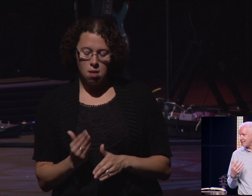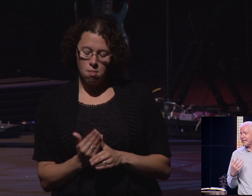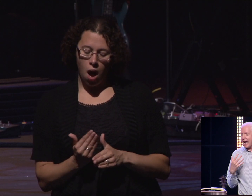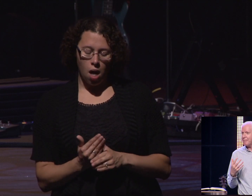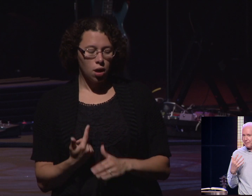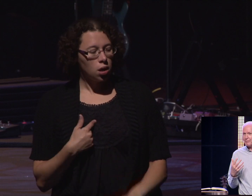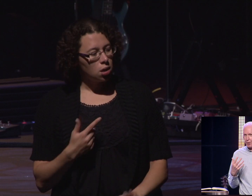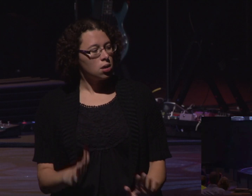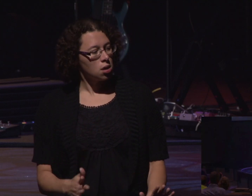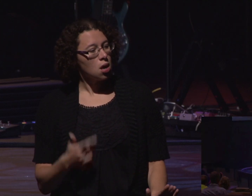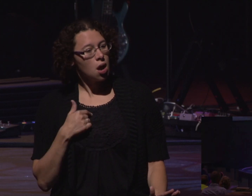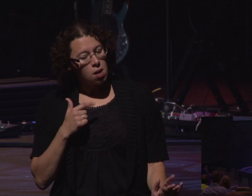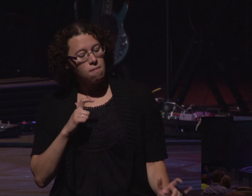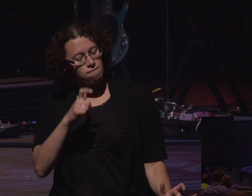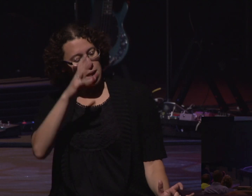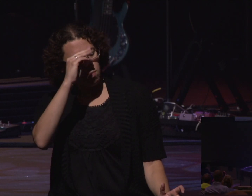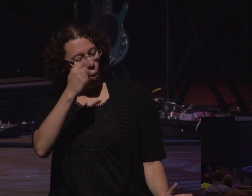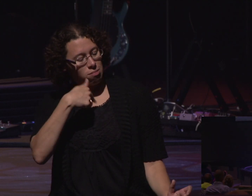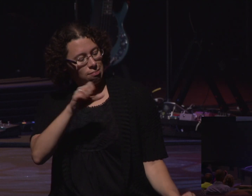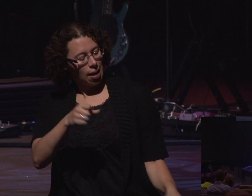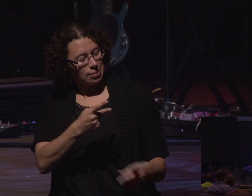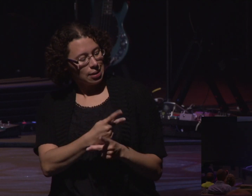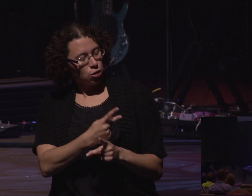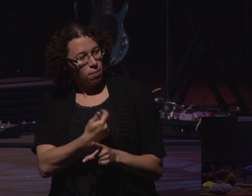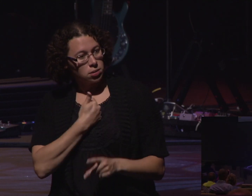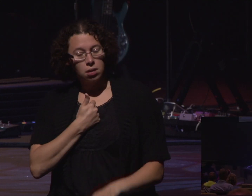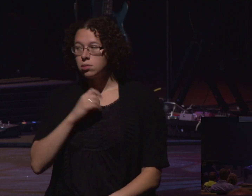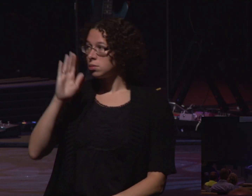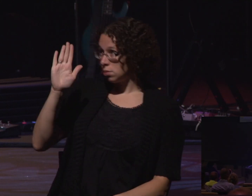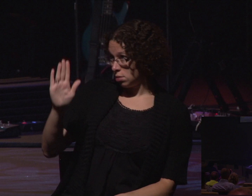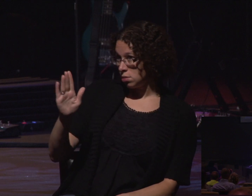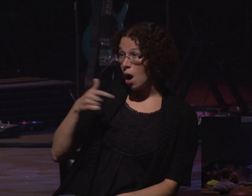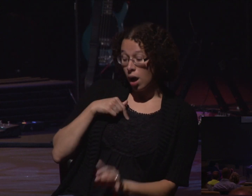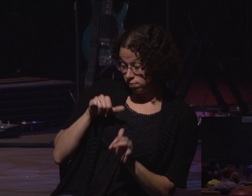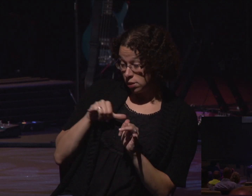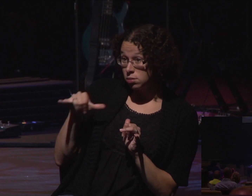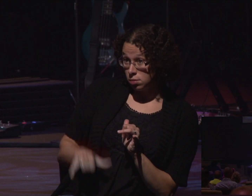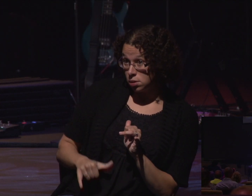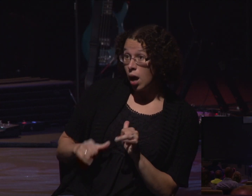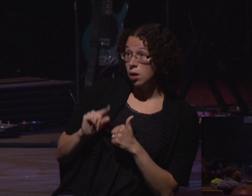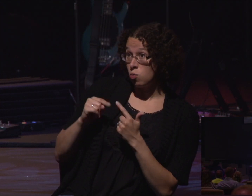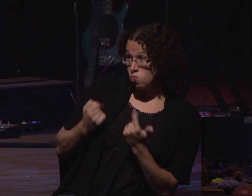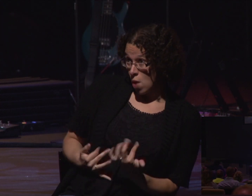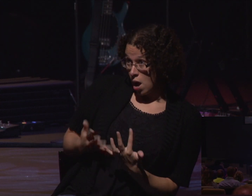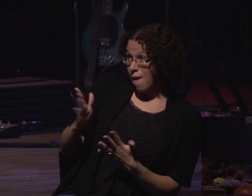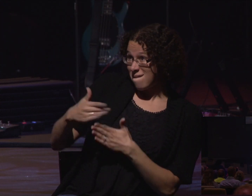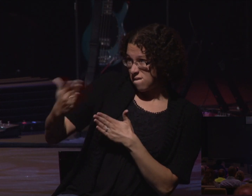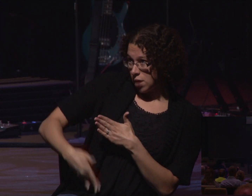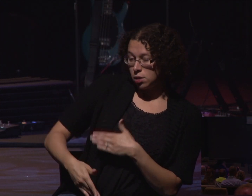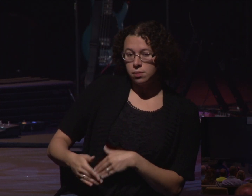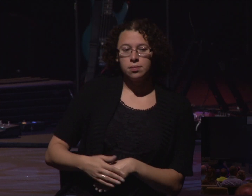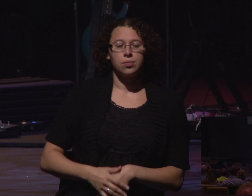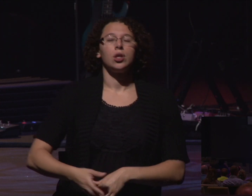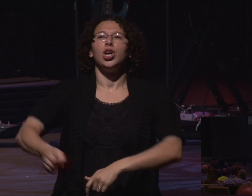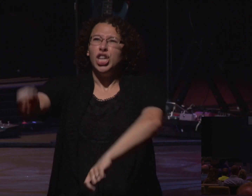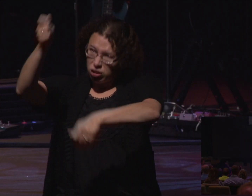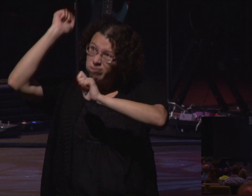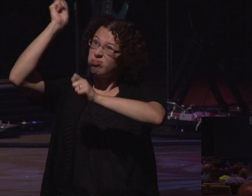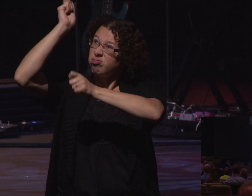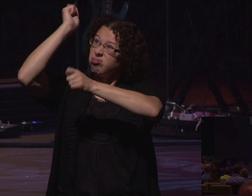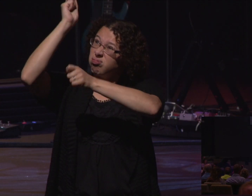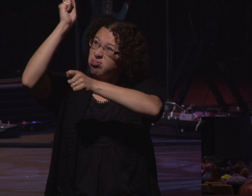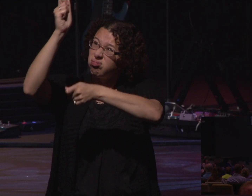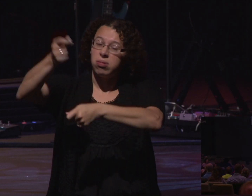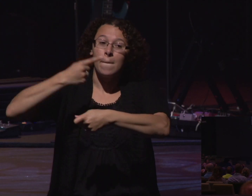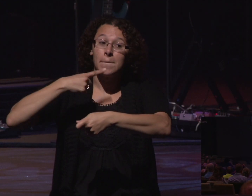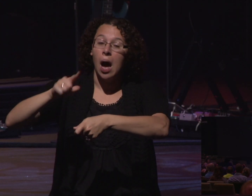bothers a guy. It's like, I'm a big boy. I can take care of myself. She said, I'm not leaving until you're done. Okay, okay. So I go up on the ladder. I cut off one big limb.